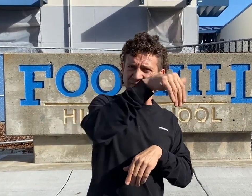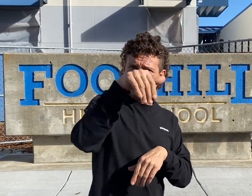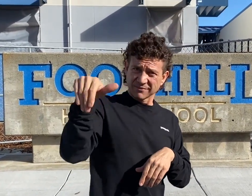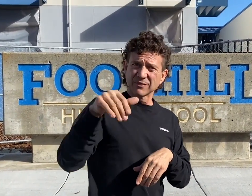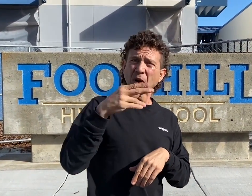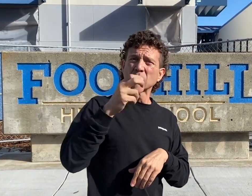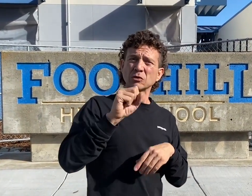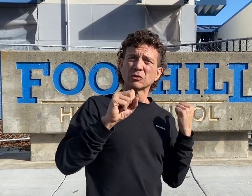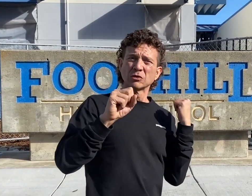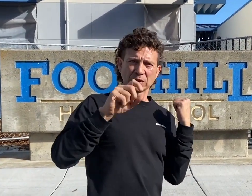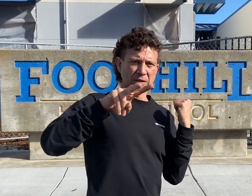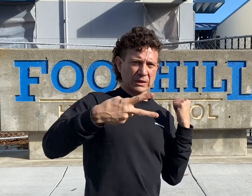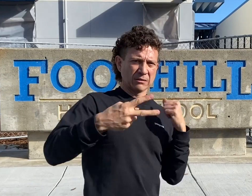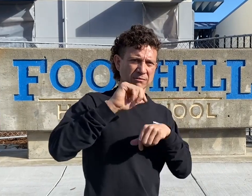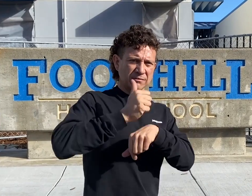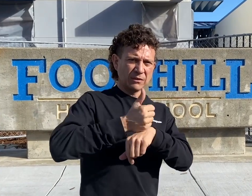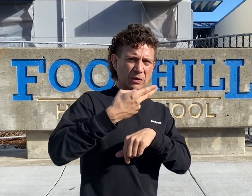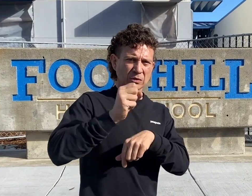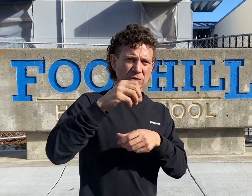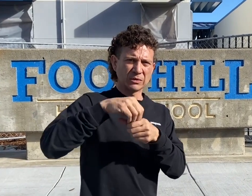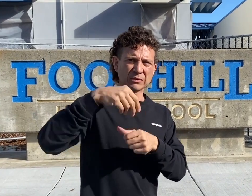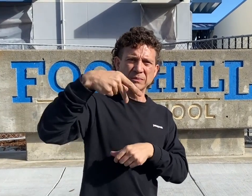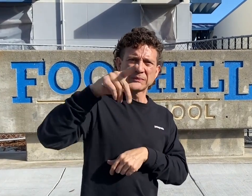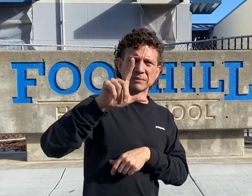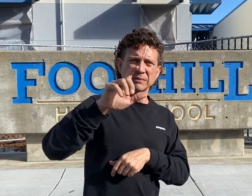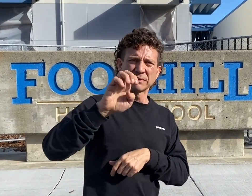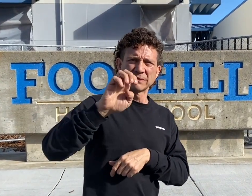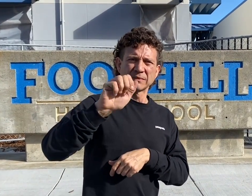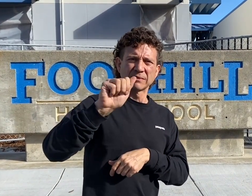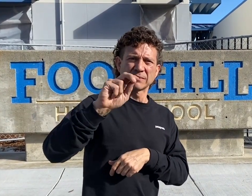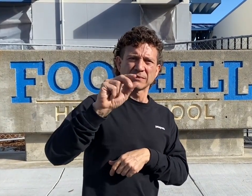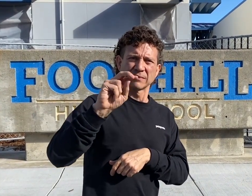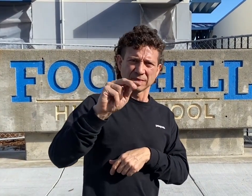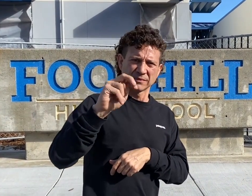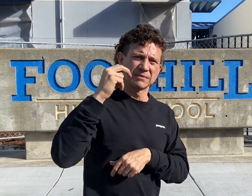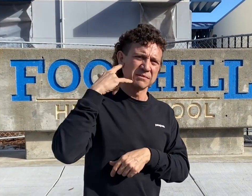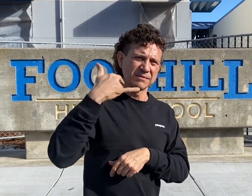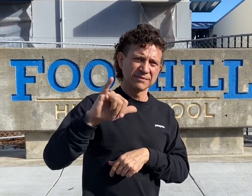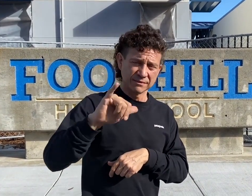This high school is the second of its kind in Pleasanton. The first is located just outside of downtown.